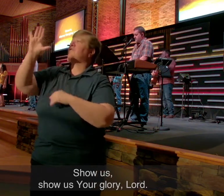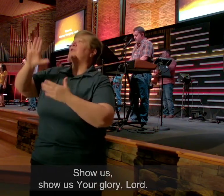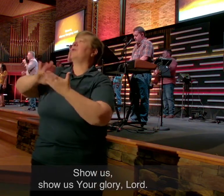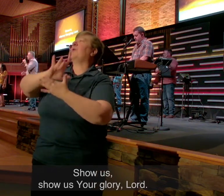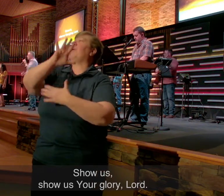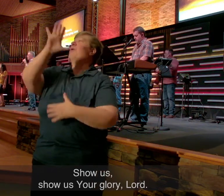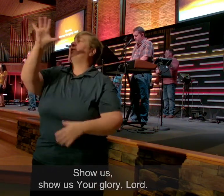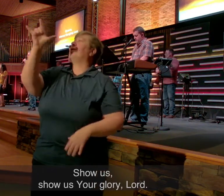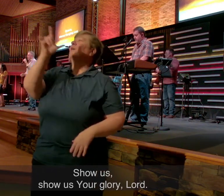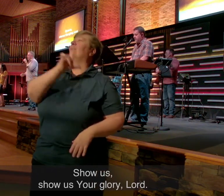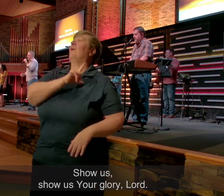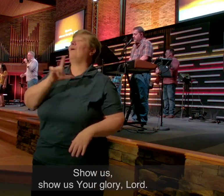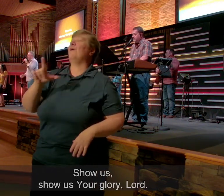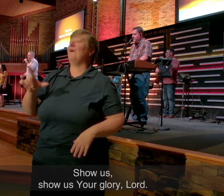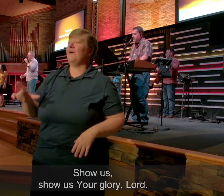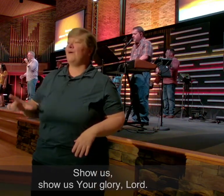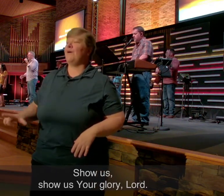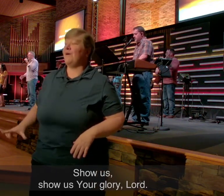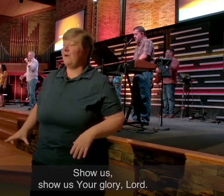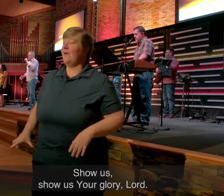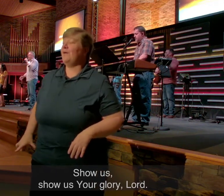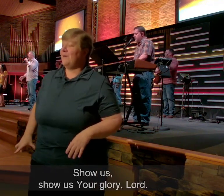your glory, Lord.